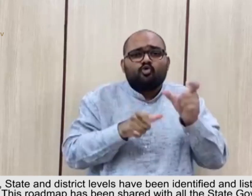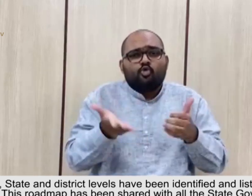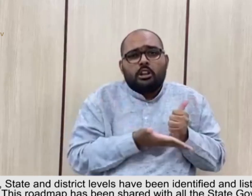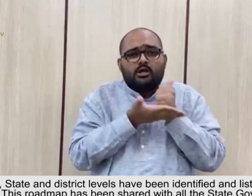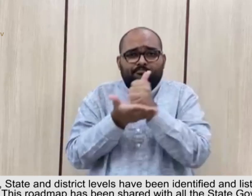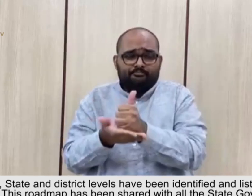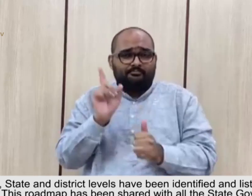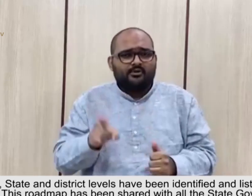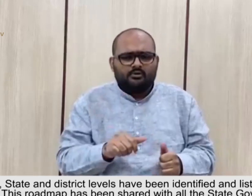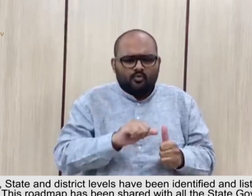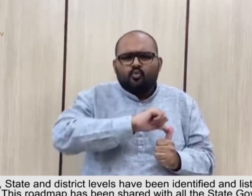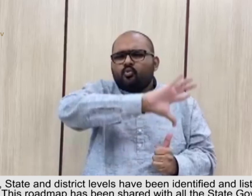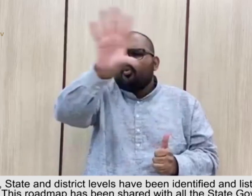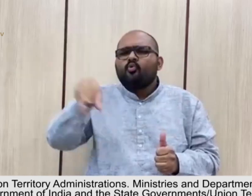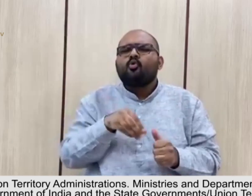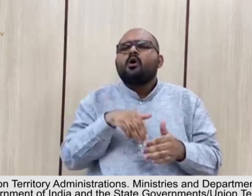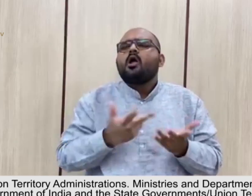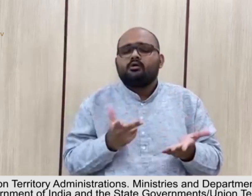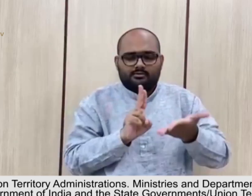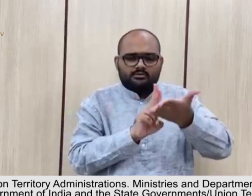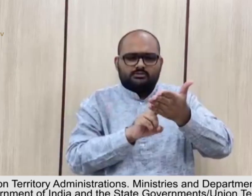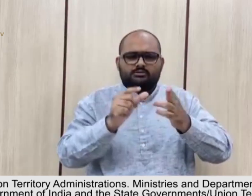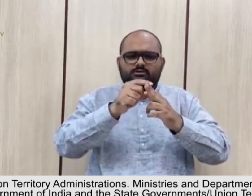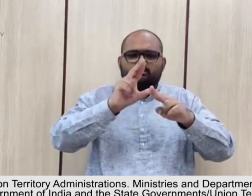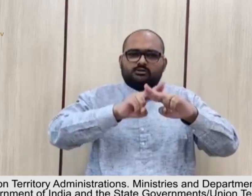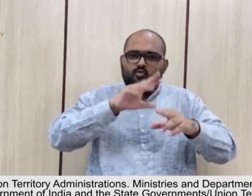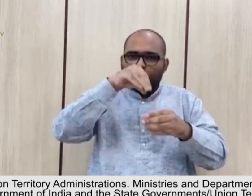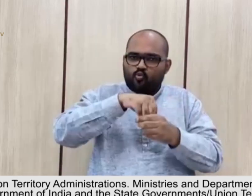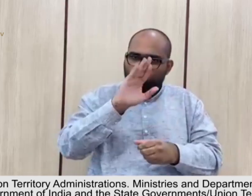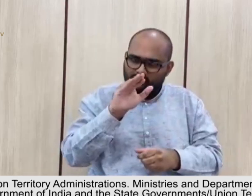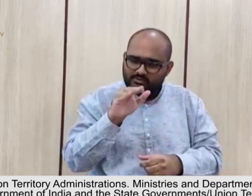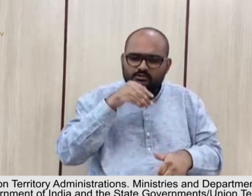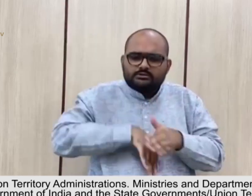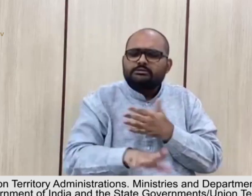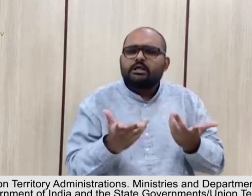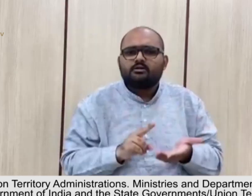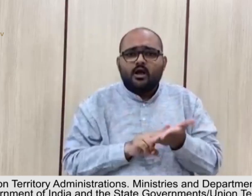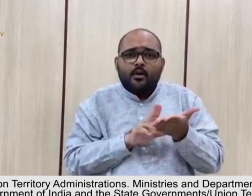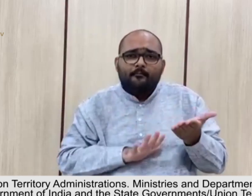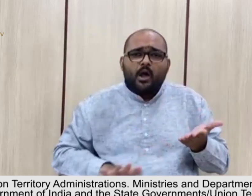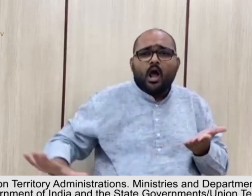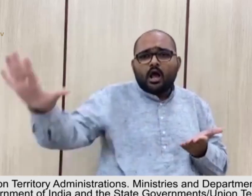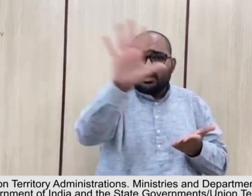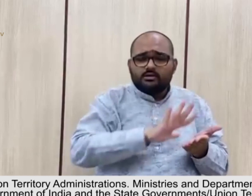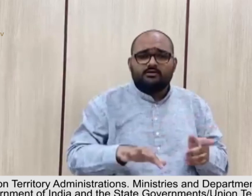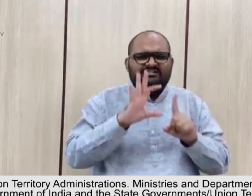been shared with all the state governments and union territory administrations. Ministries and departments of the government of India and the state